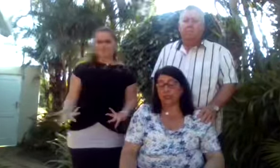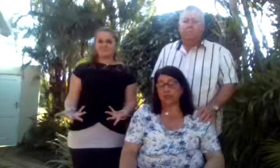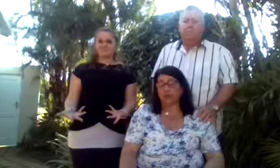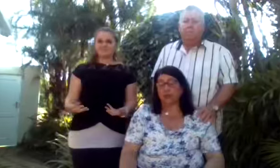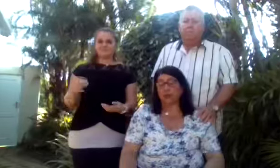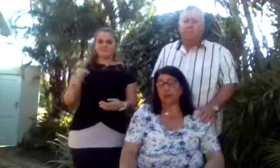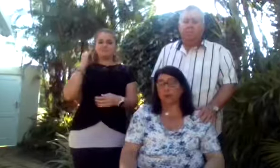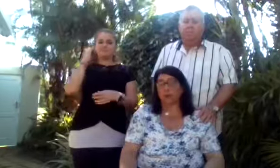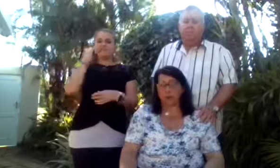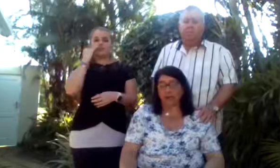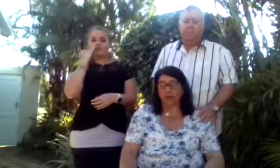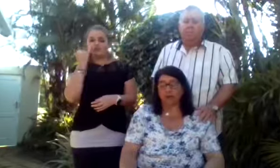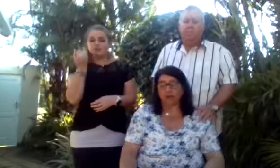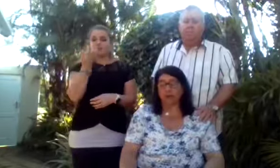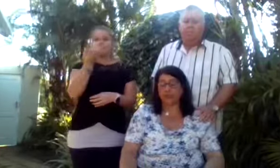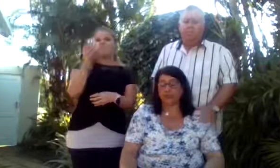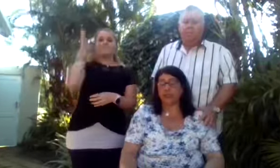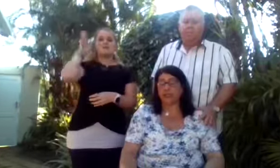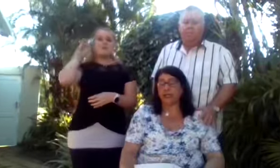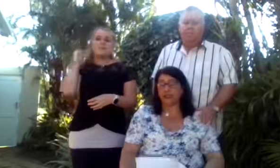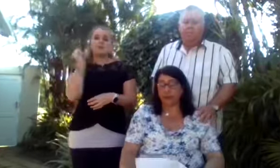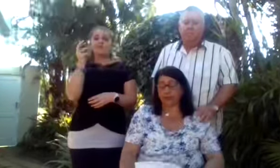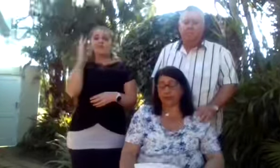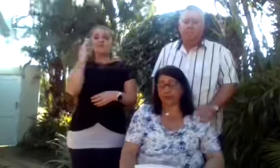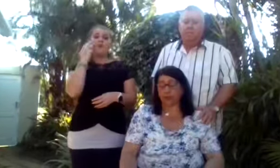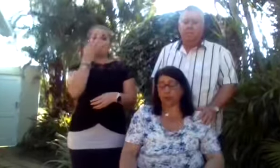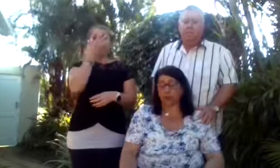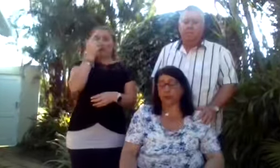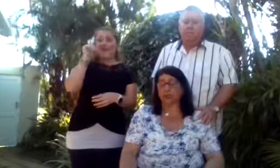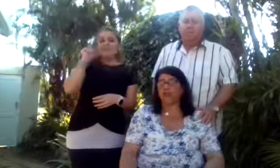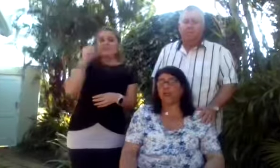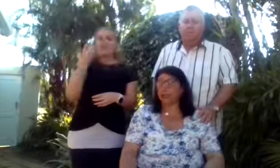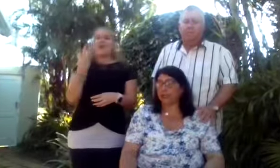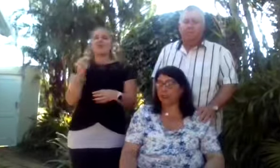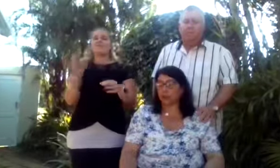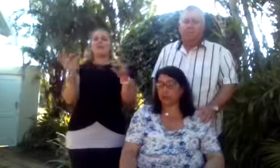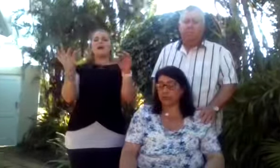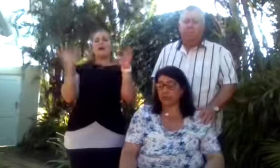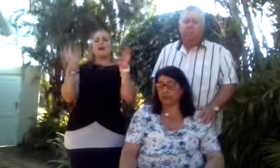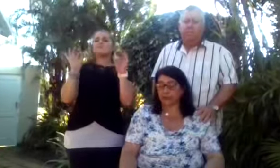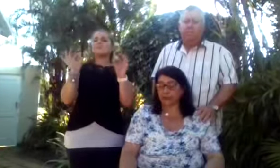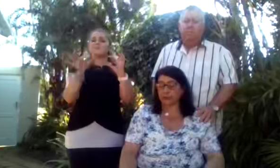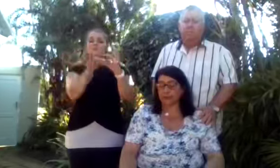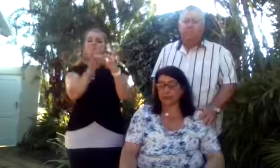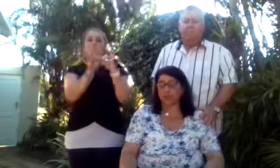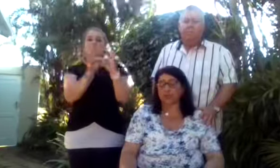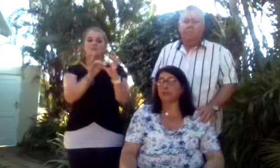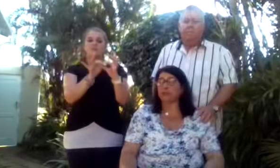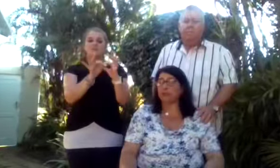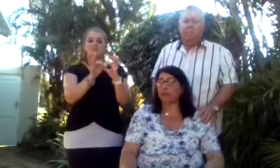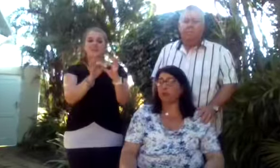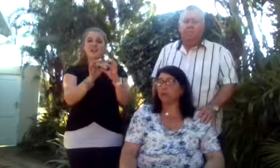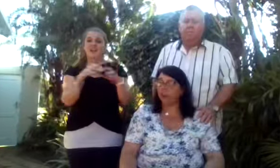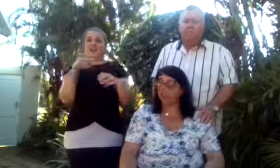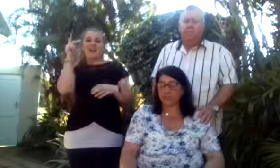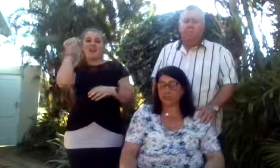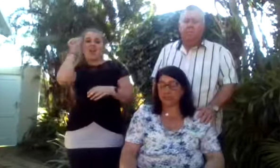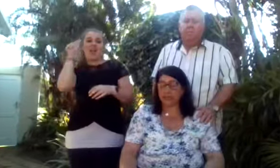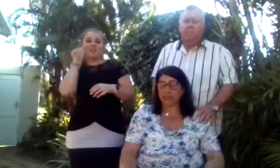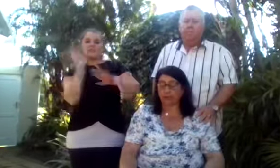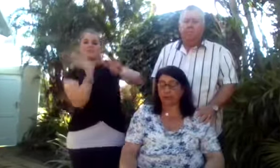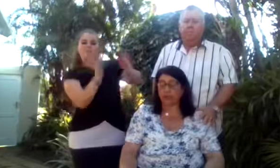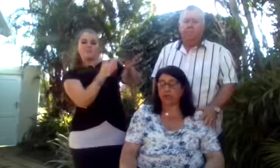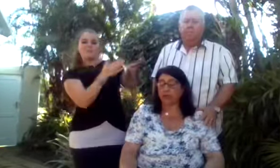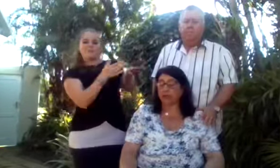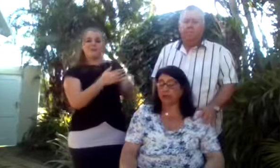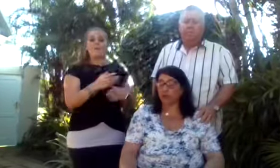Jess, Mel, Warren and Andrew definitely had a very special bond that excluded the adults, because they were all fluent in